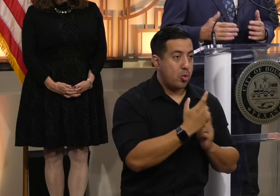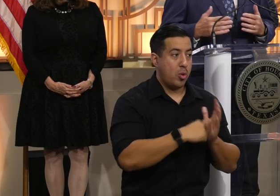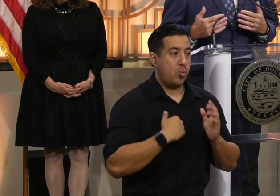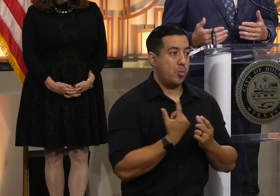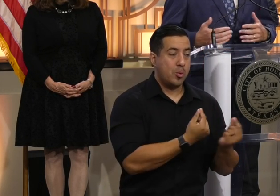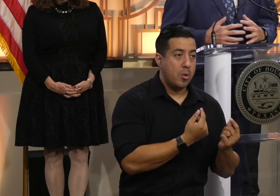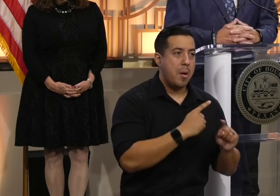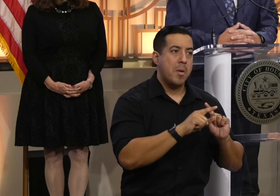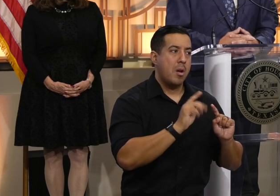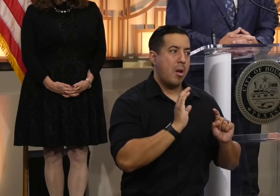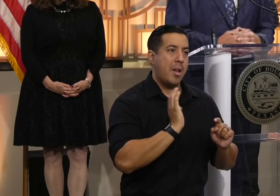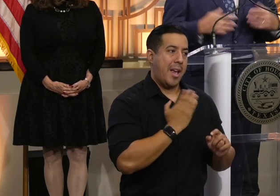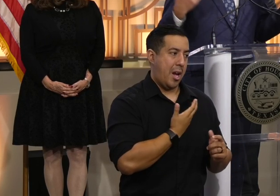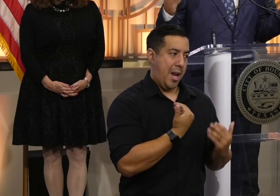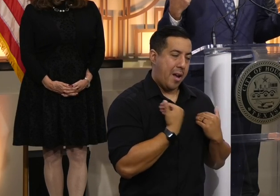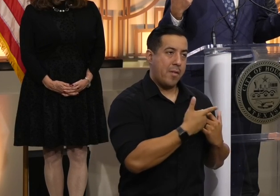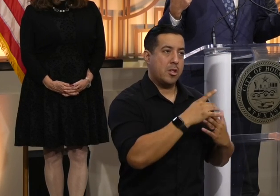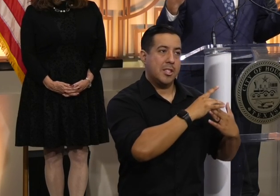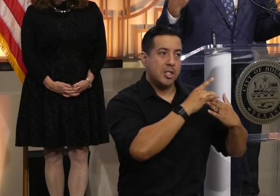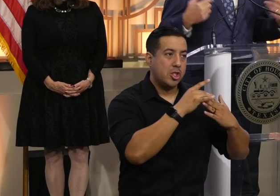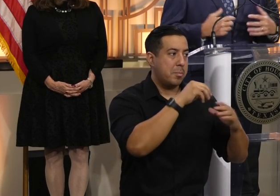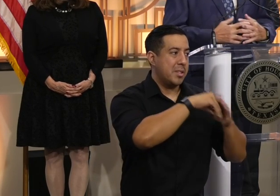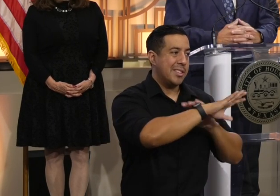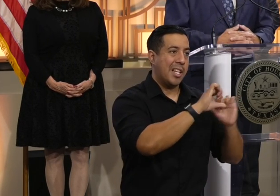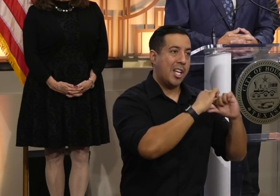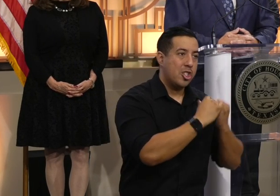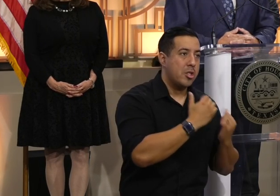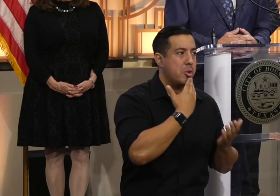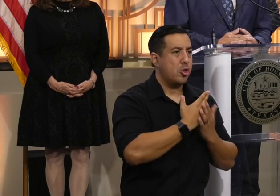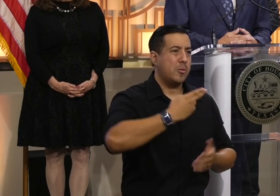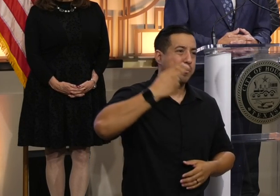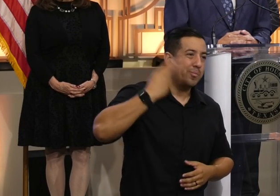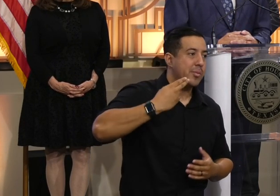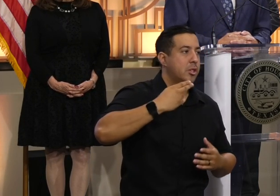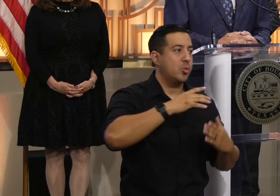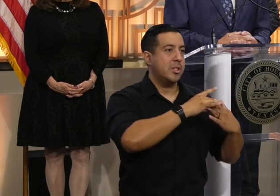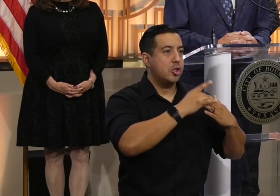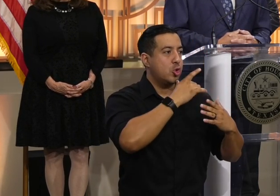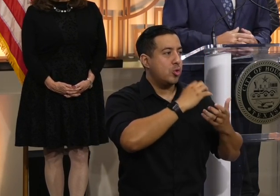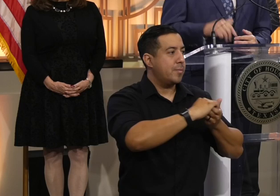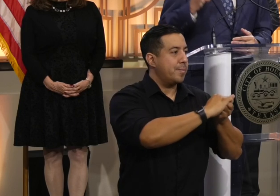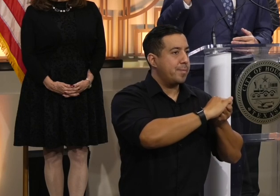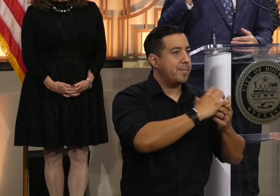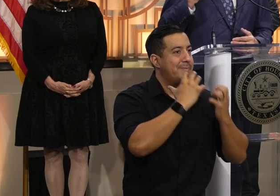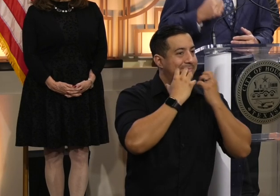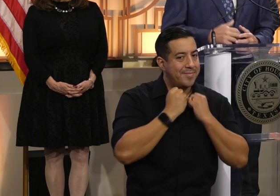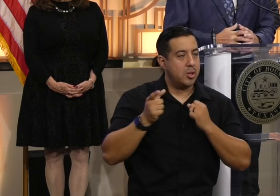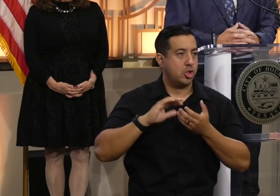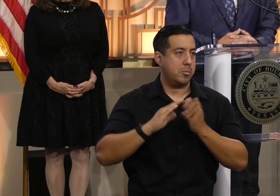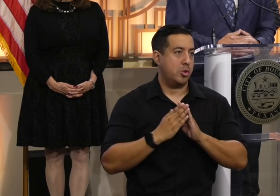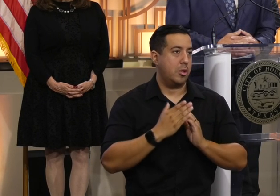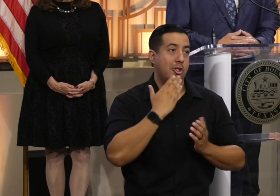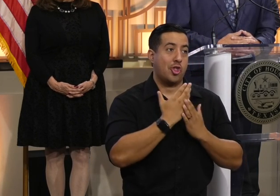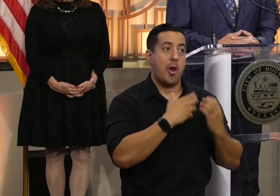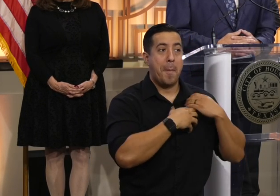because of the leadership that is here in the agencies, historic leadership of collaboration and caring for the community, and a great